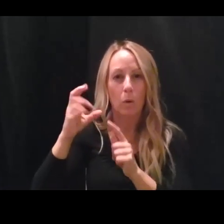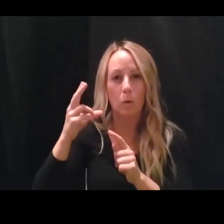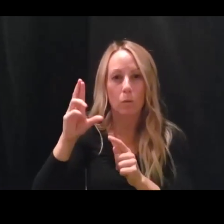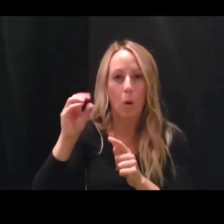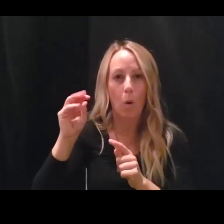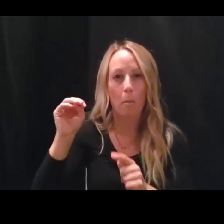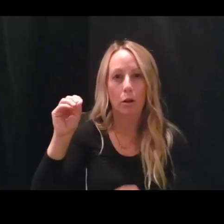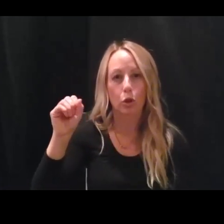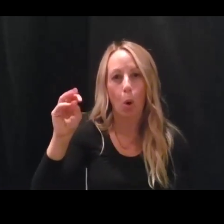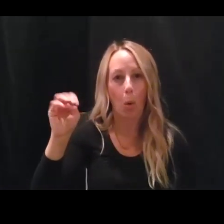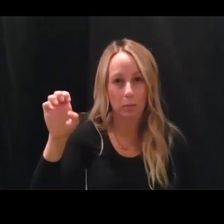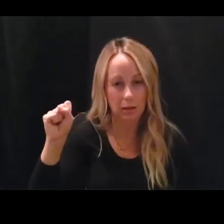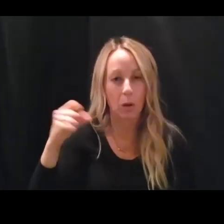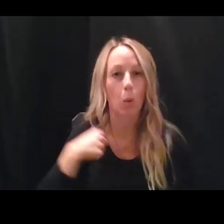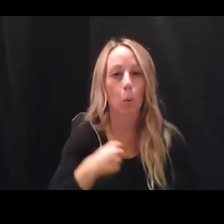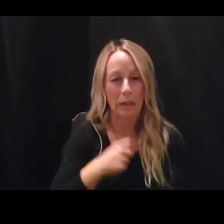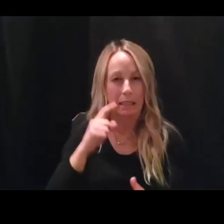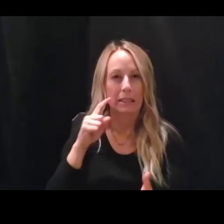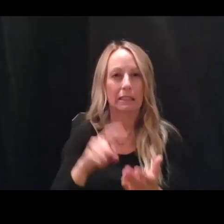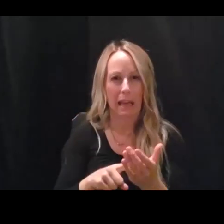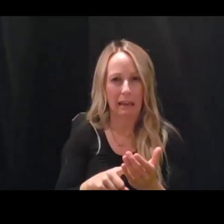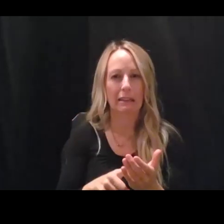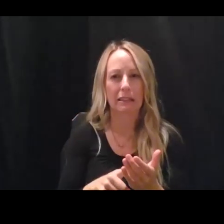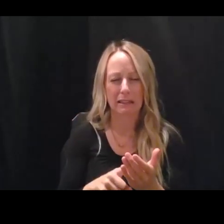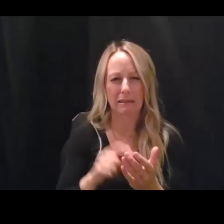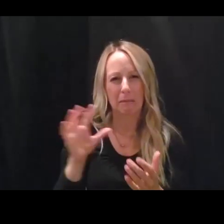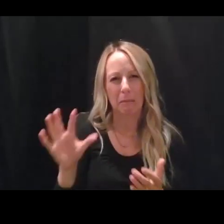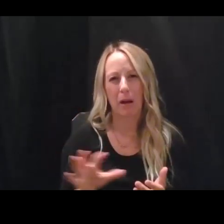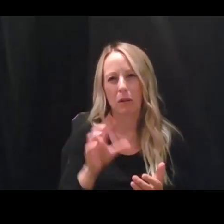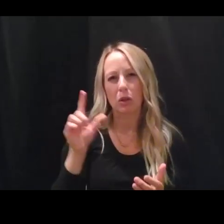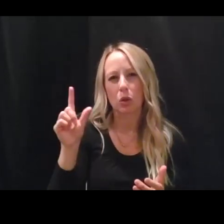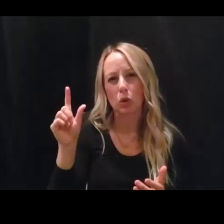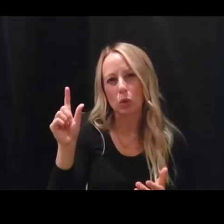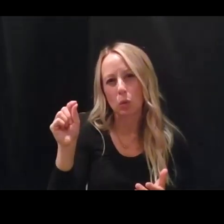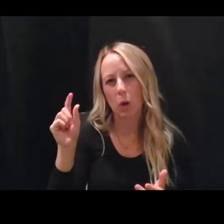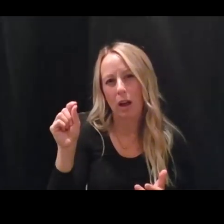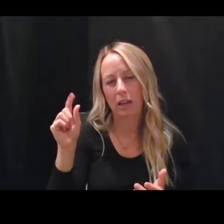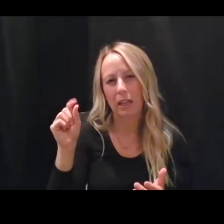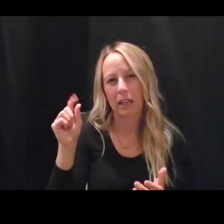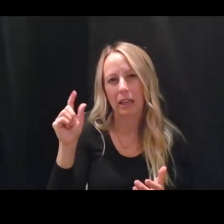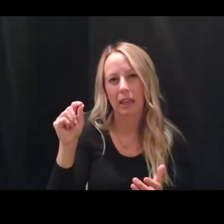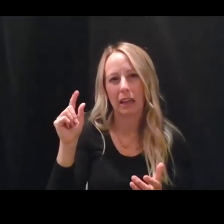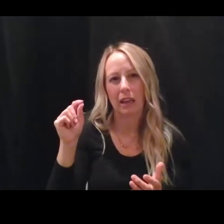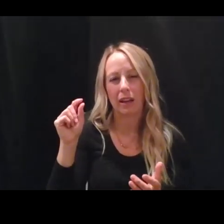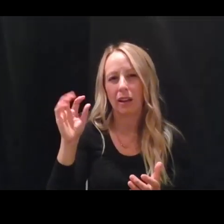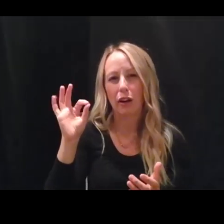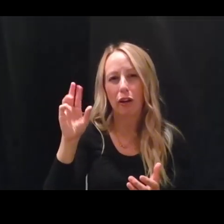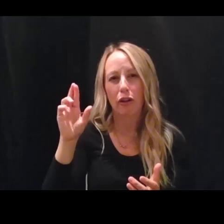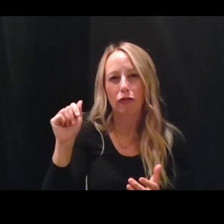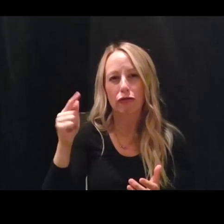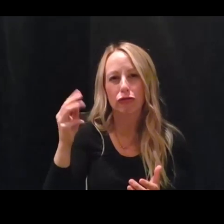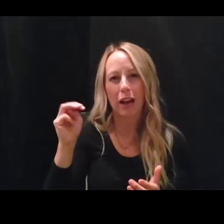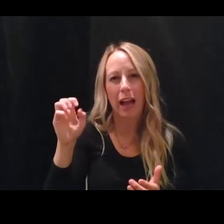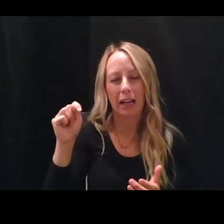And we detect a stretch that I believe is about 20 bases long, very tiny fragment, but it's